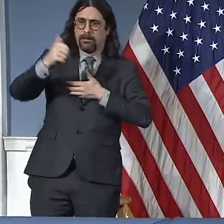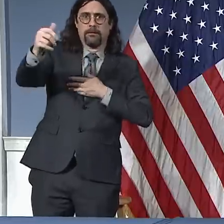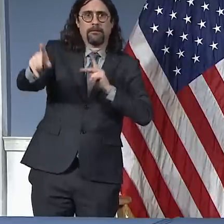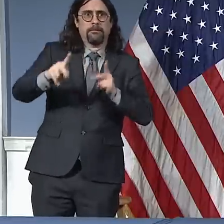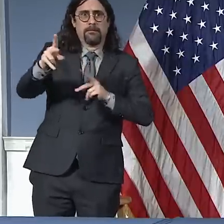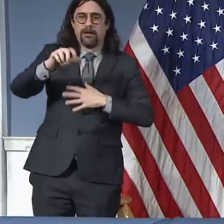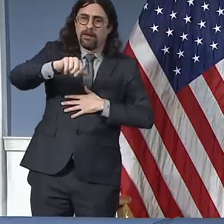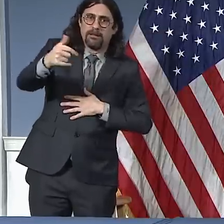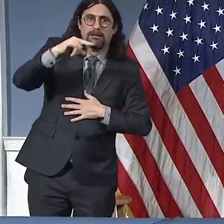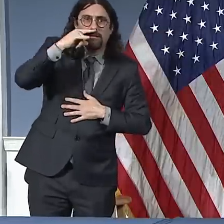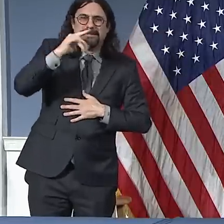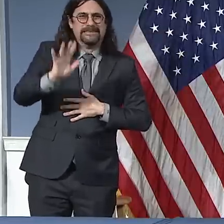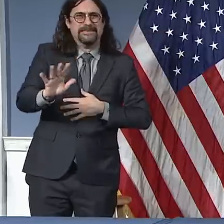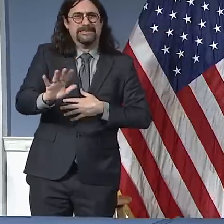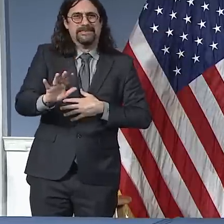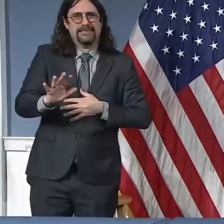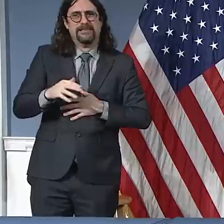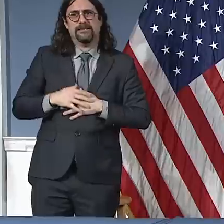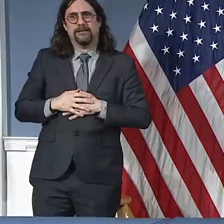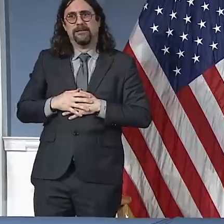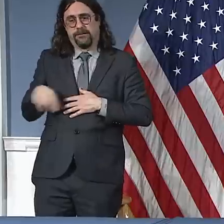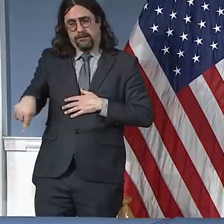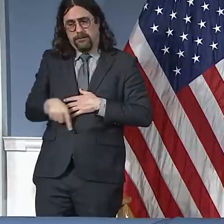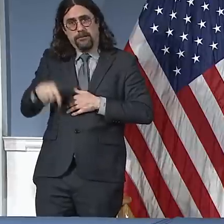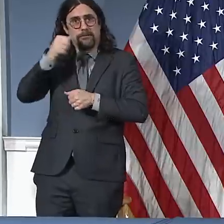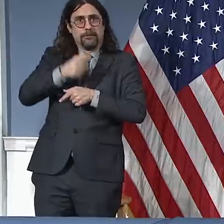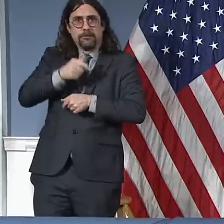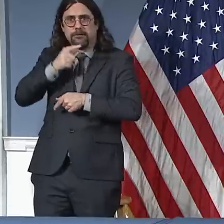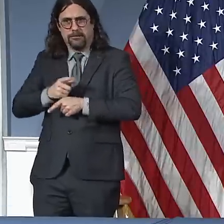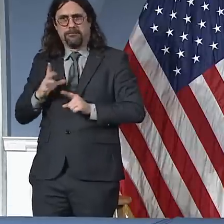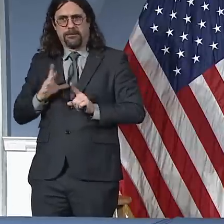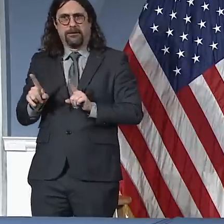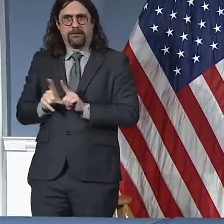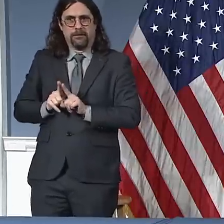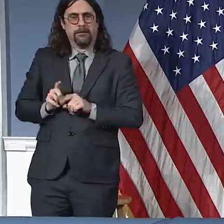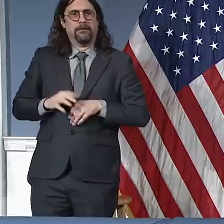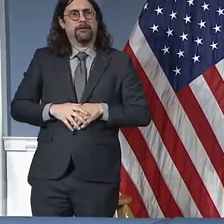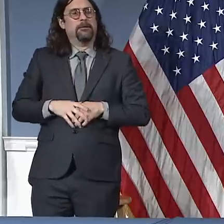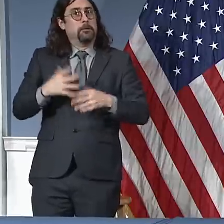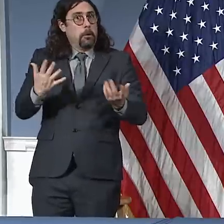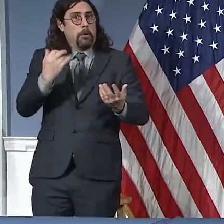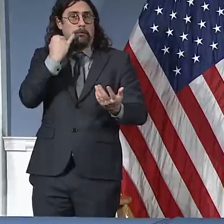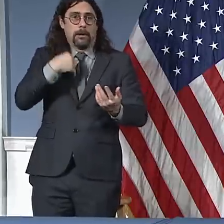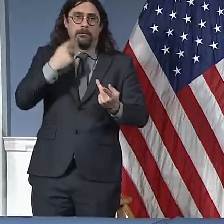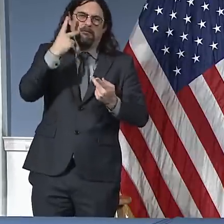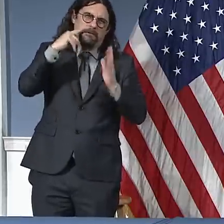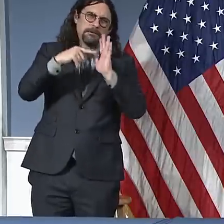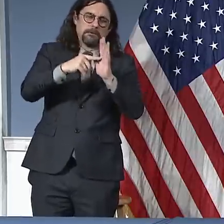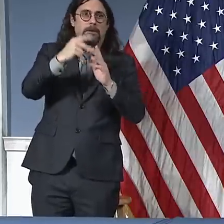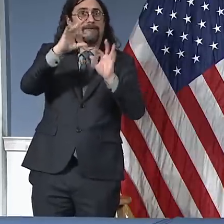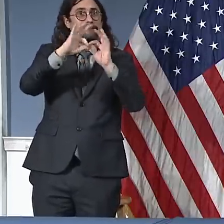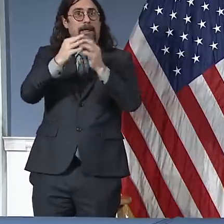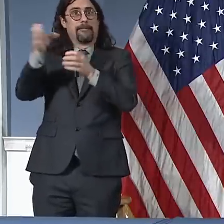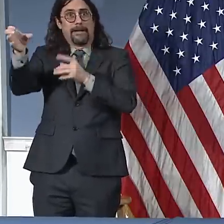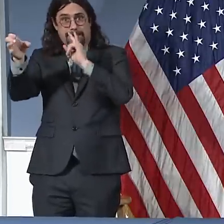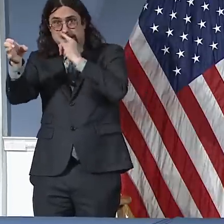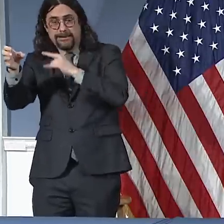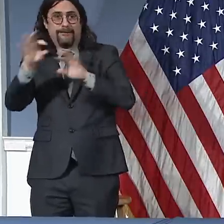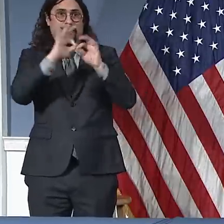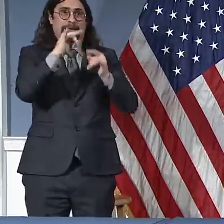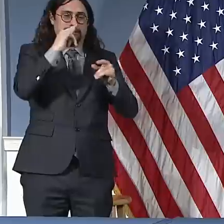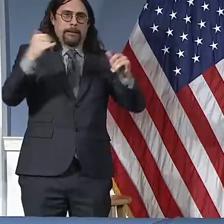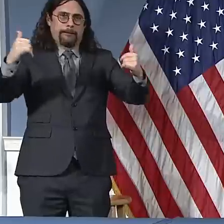Saturday evening. Also in terms of our streets, we've worked with the State and with the City Council on an